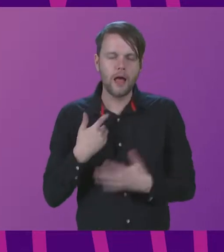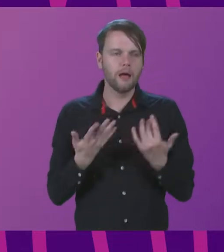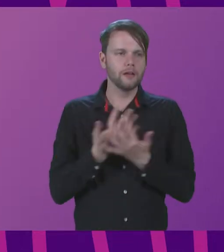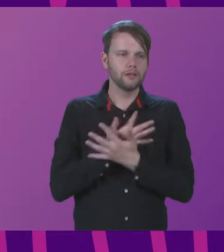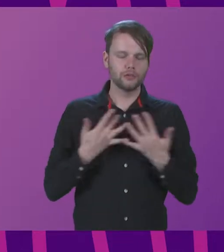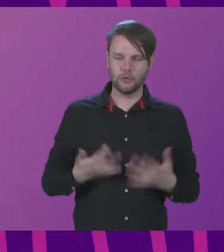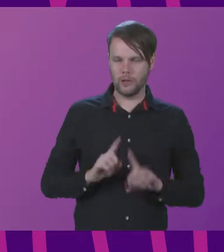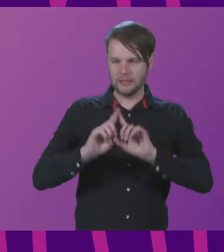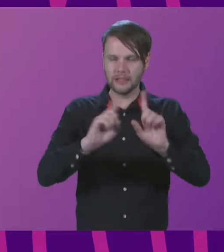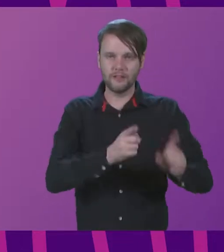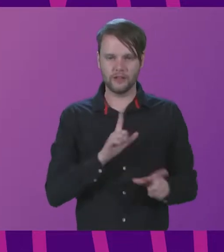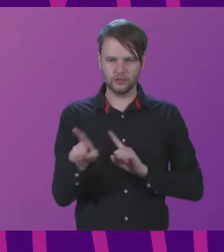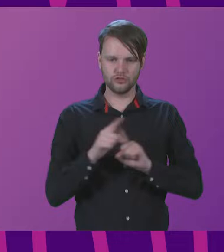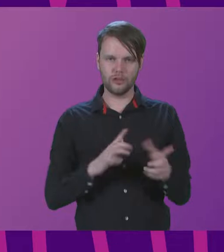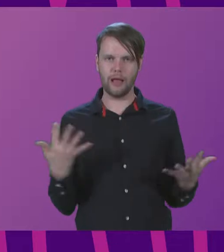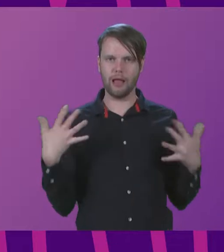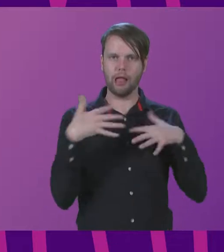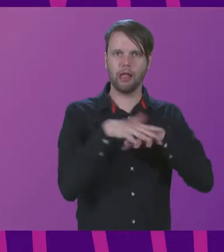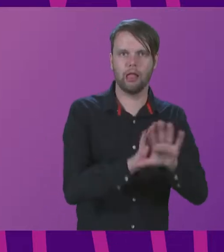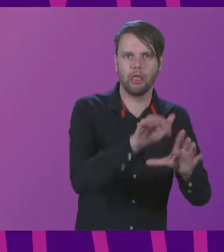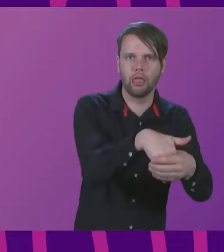everything you possibly can to assimilate.